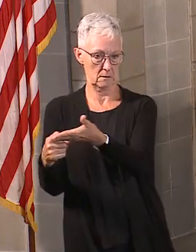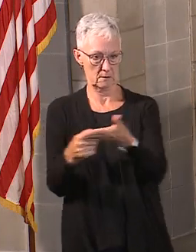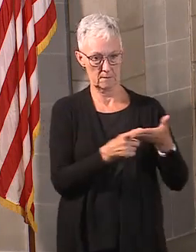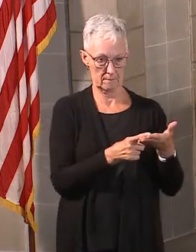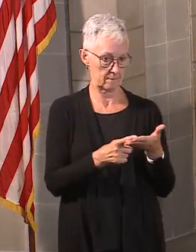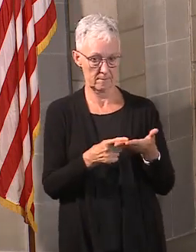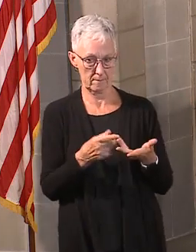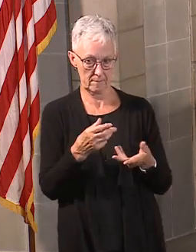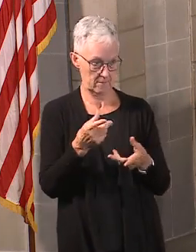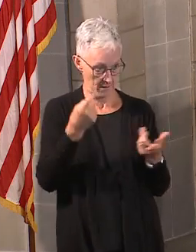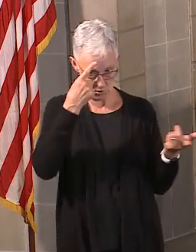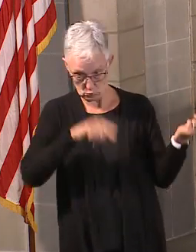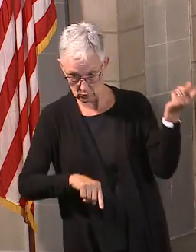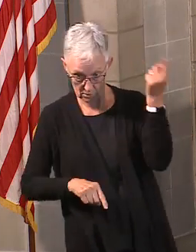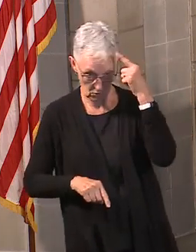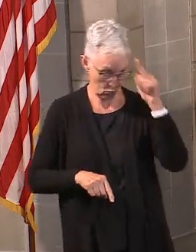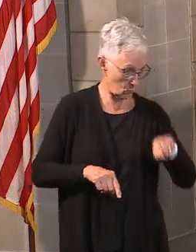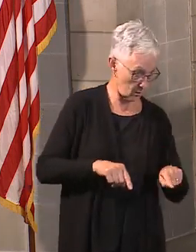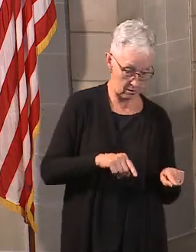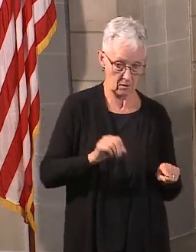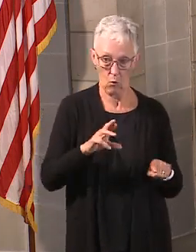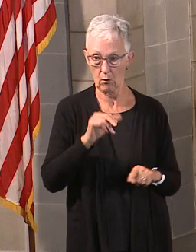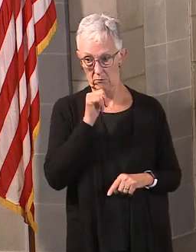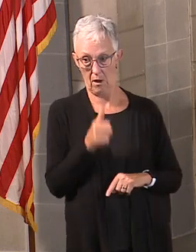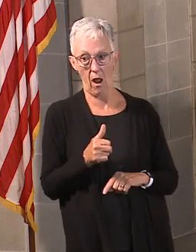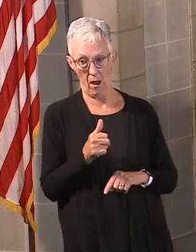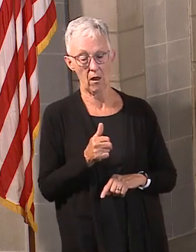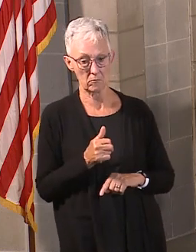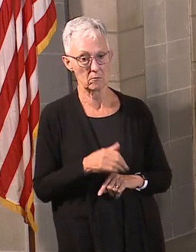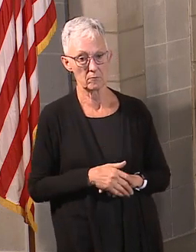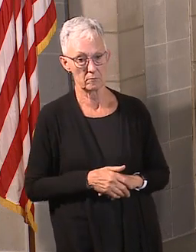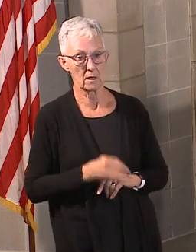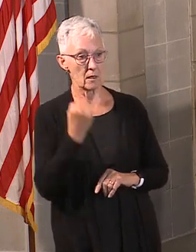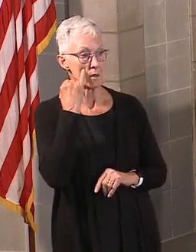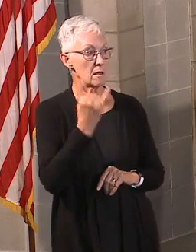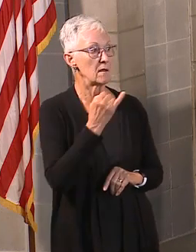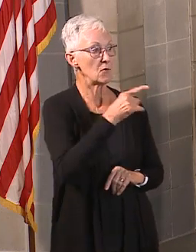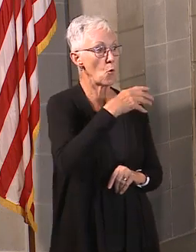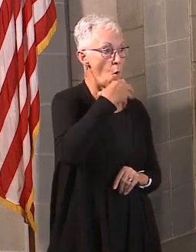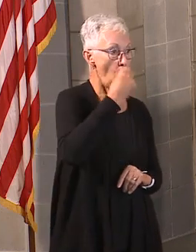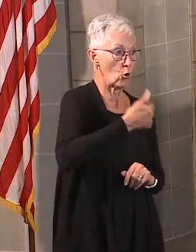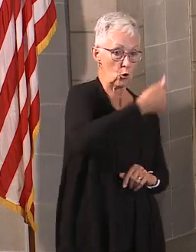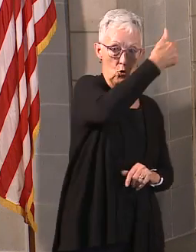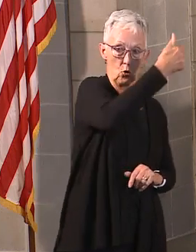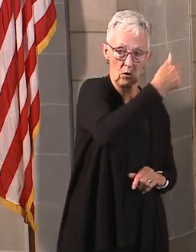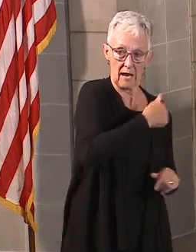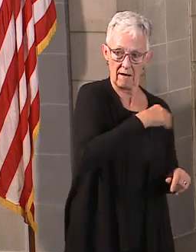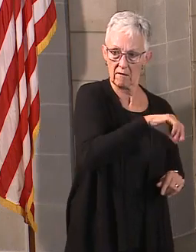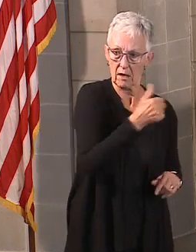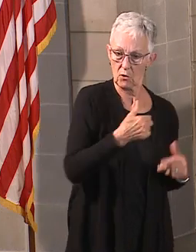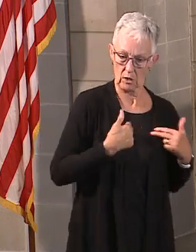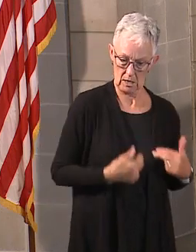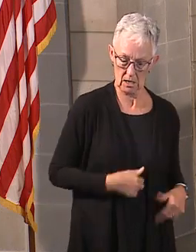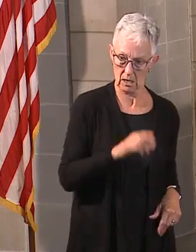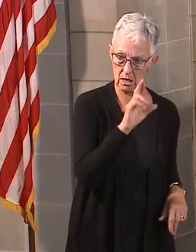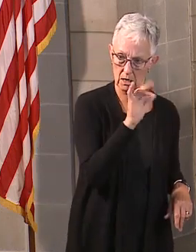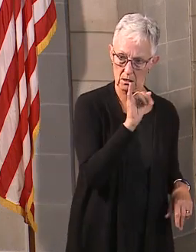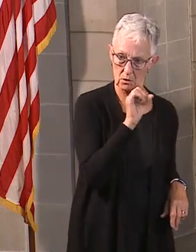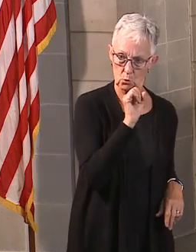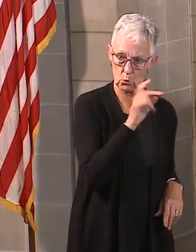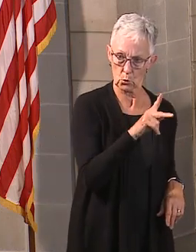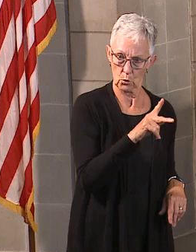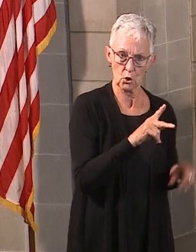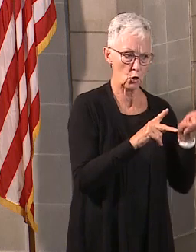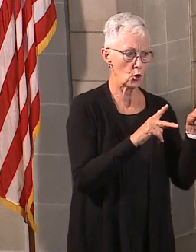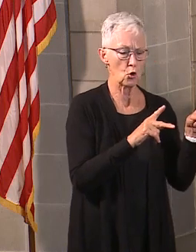the commissioner here, maybe, Commissioner, I'll have you come up and talk about this a little bit. But if you're, again, somebody who's older with underlying health care conditions, just like in any other employer, you ought to